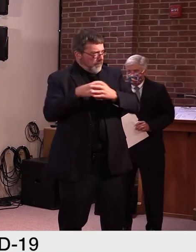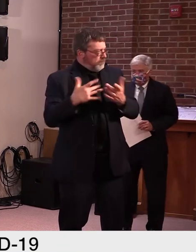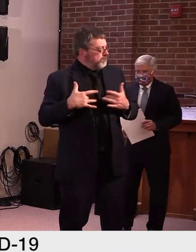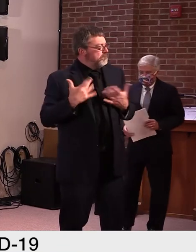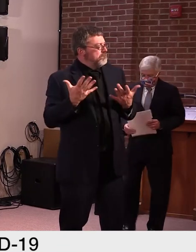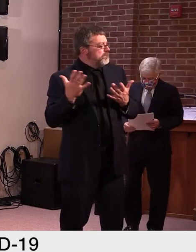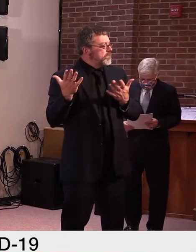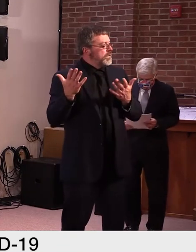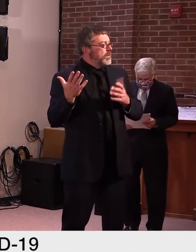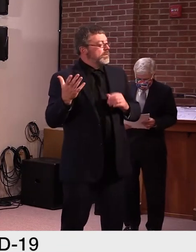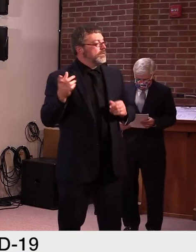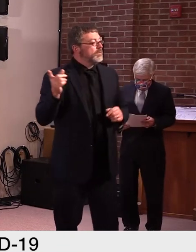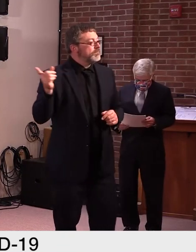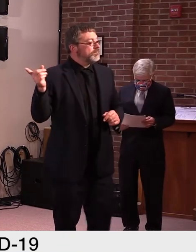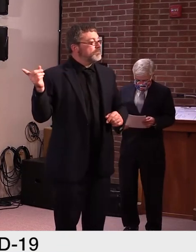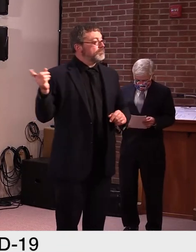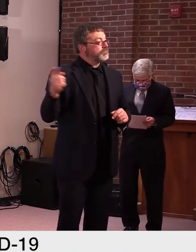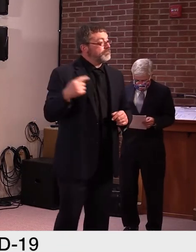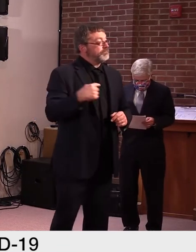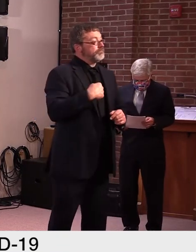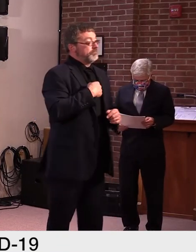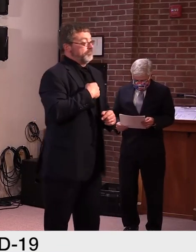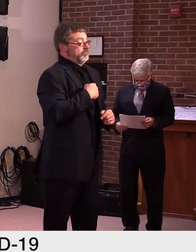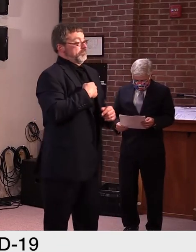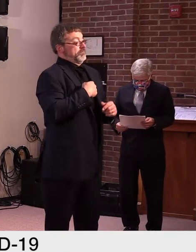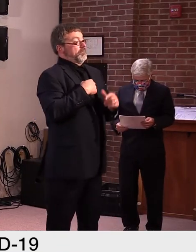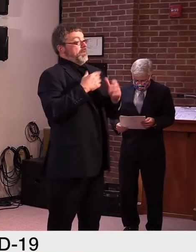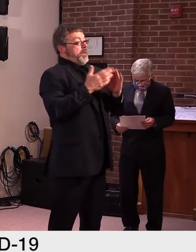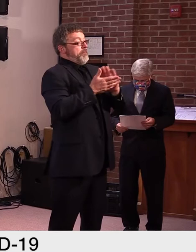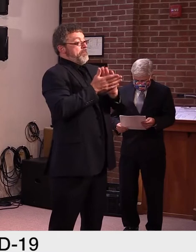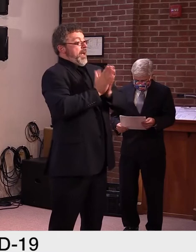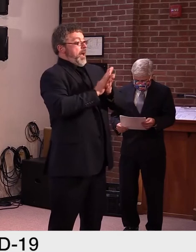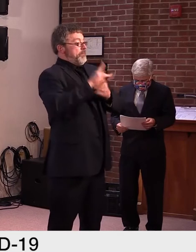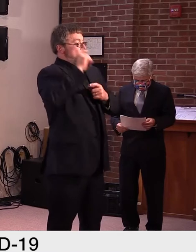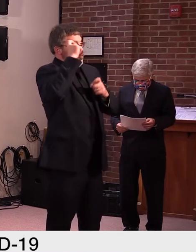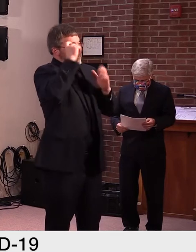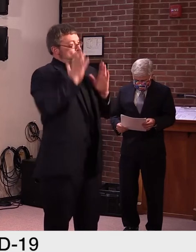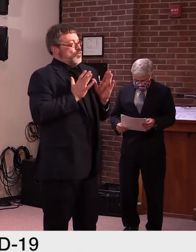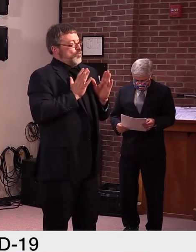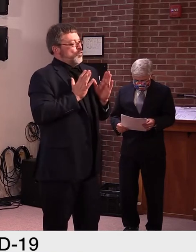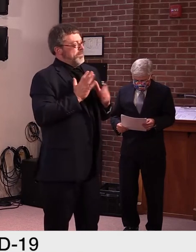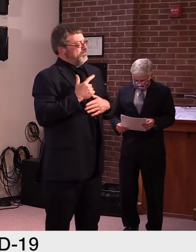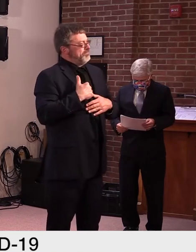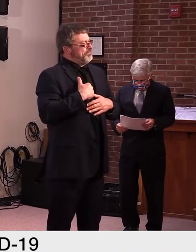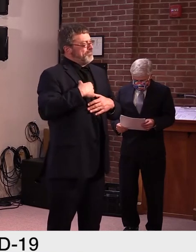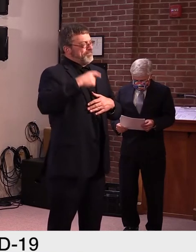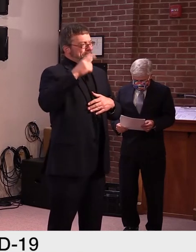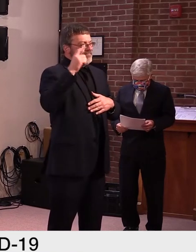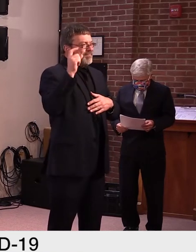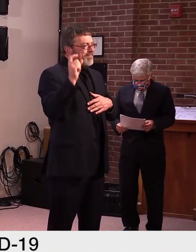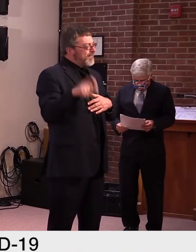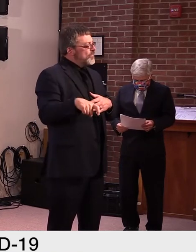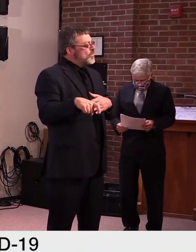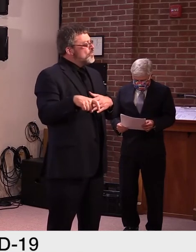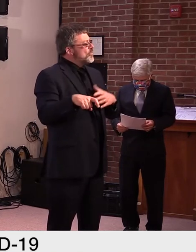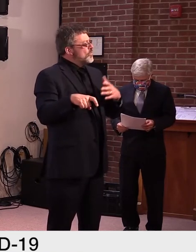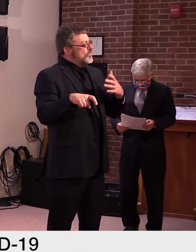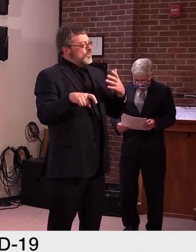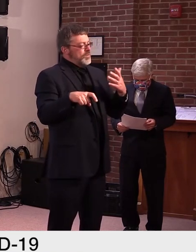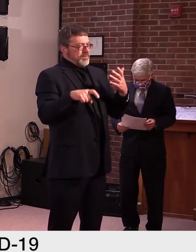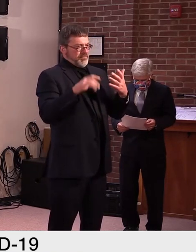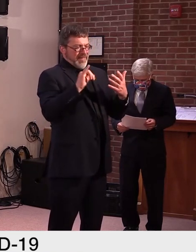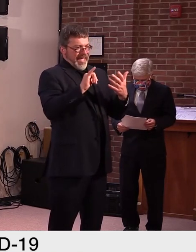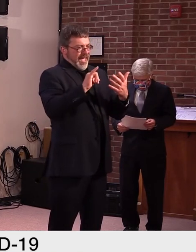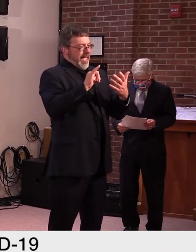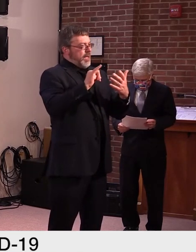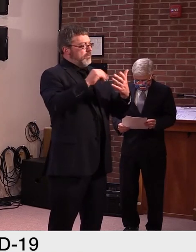from the Schummel administration. Uh, there was a, uh, pilot project with the all-payer model. Uh, I was, you know, a